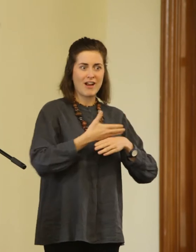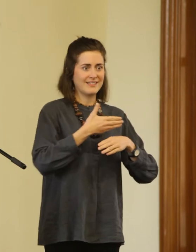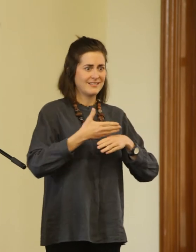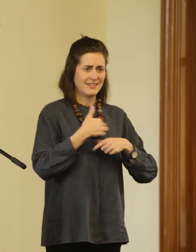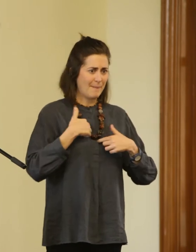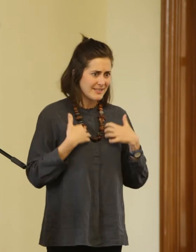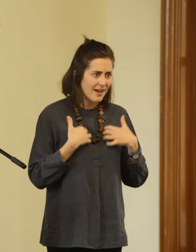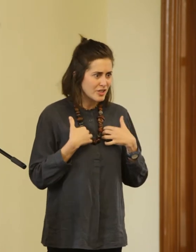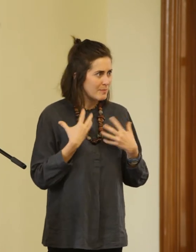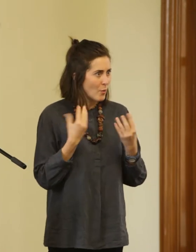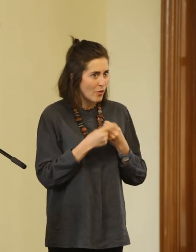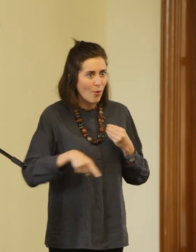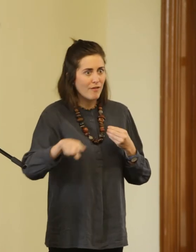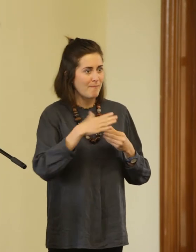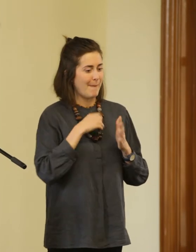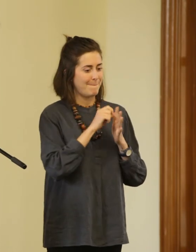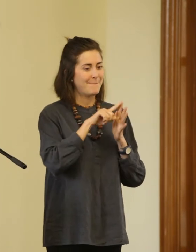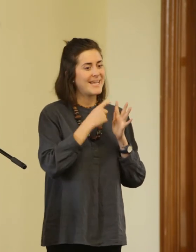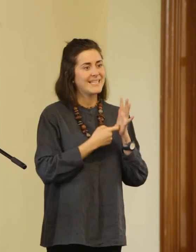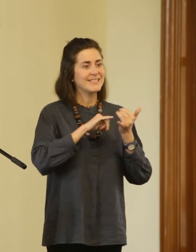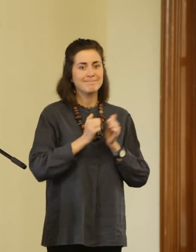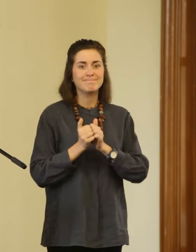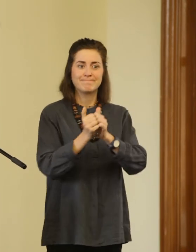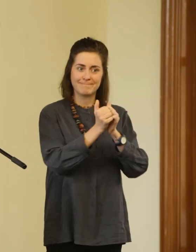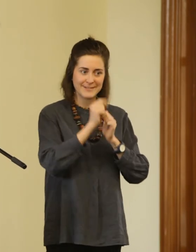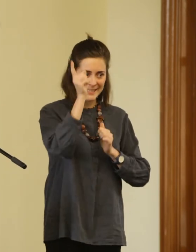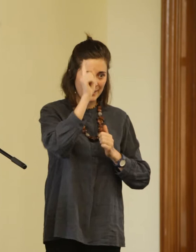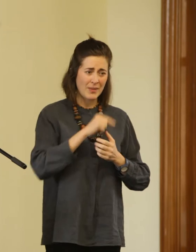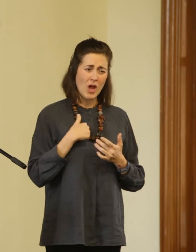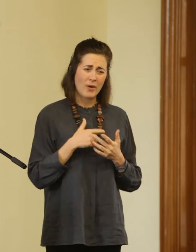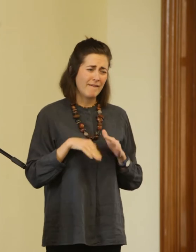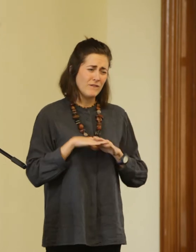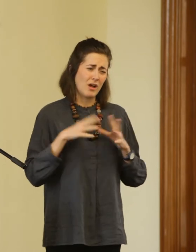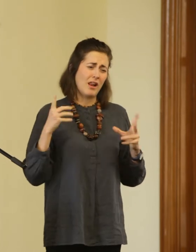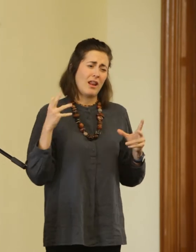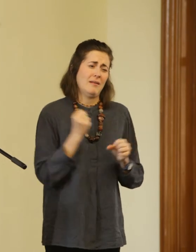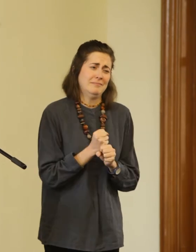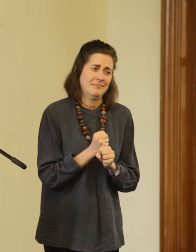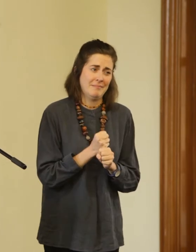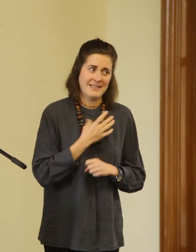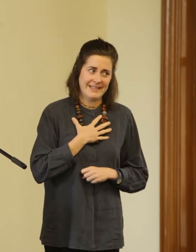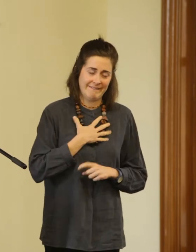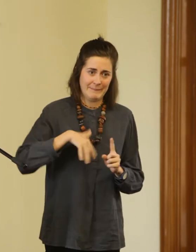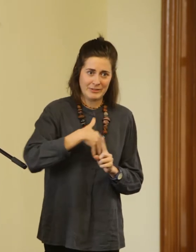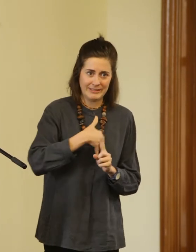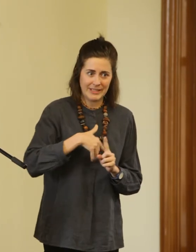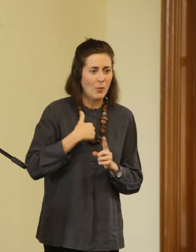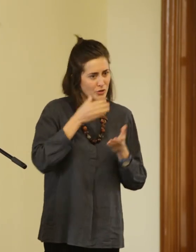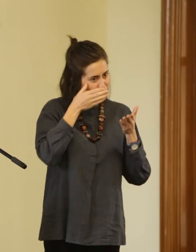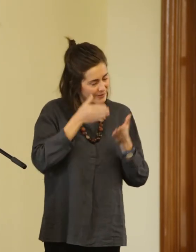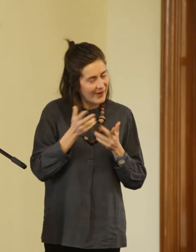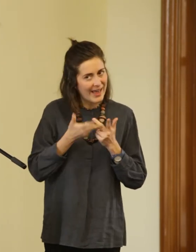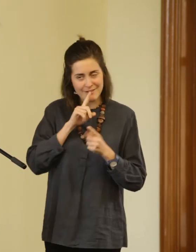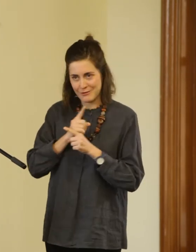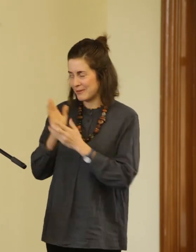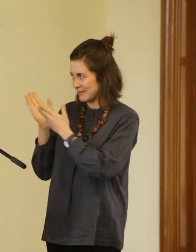to be here with my peers today. I'm going to do the world's briefest intro about who I am and concentrate on something else.